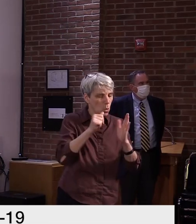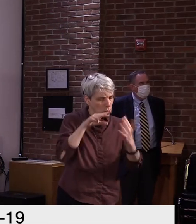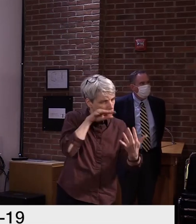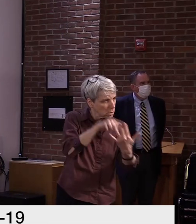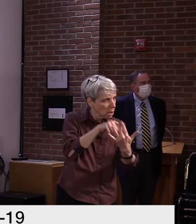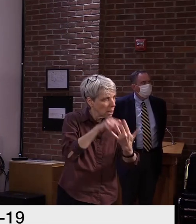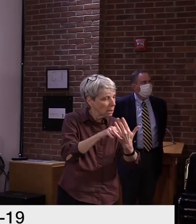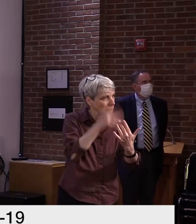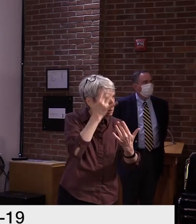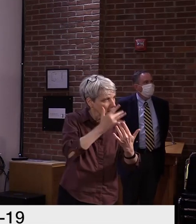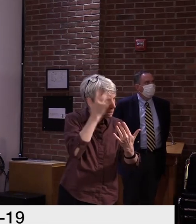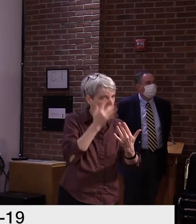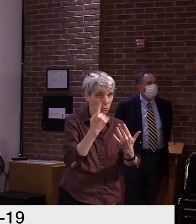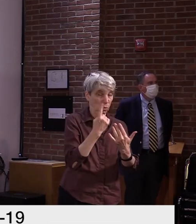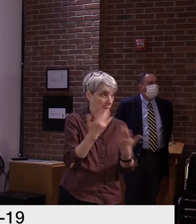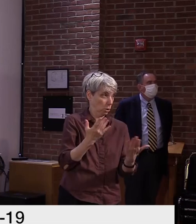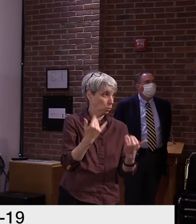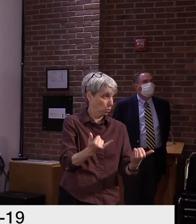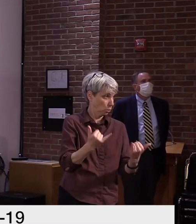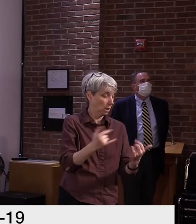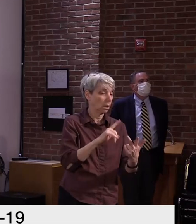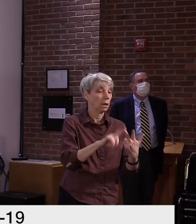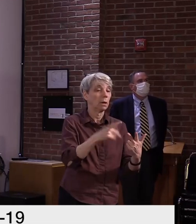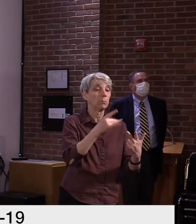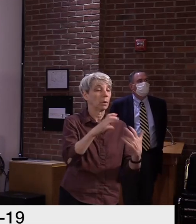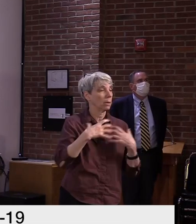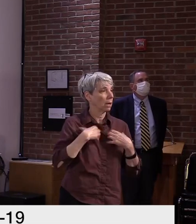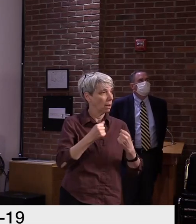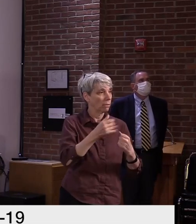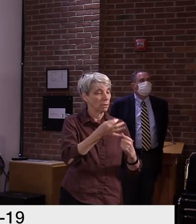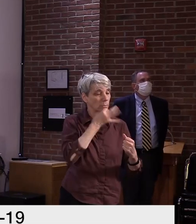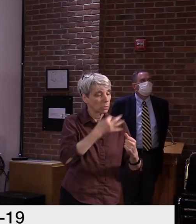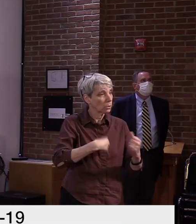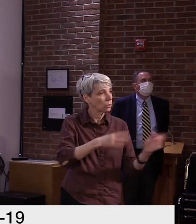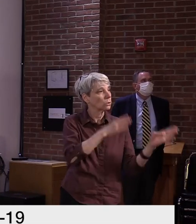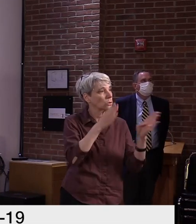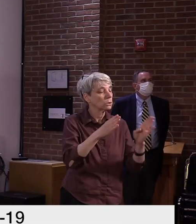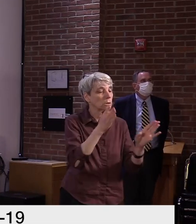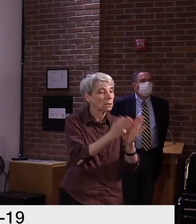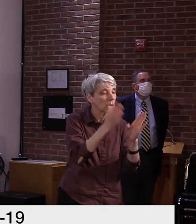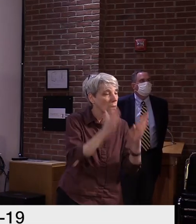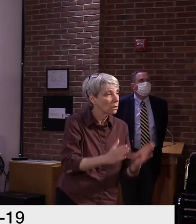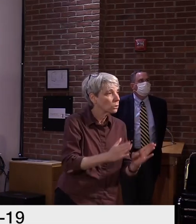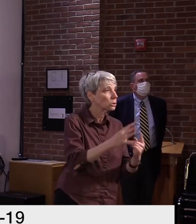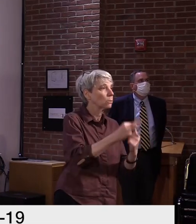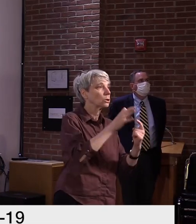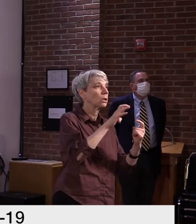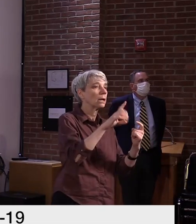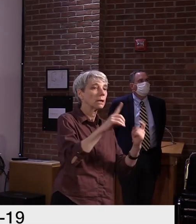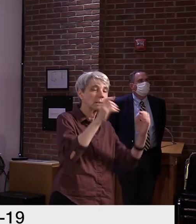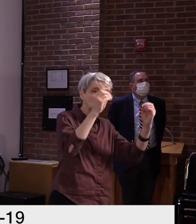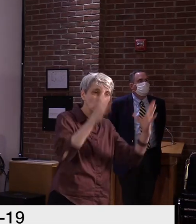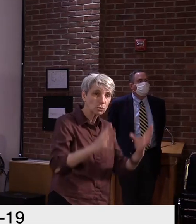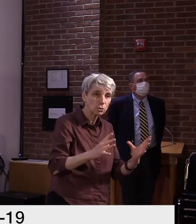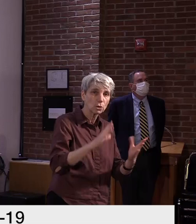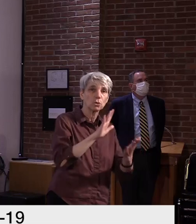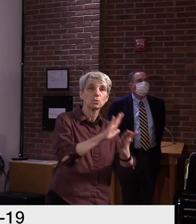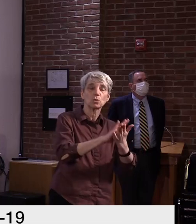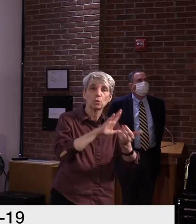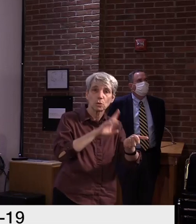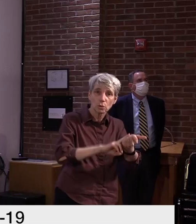public health experts, psychologists, special educators, school nurses,